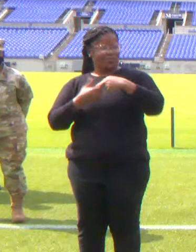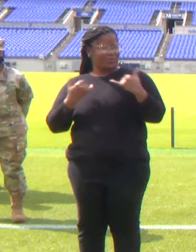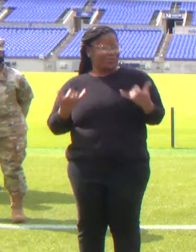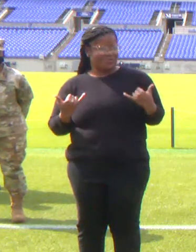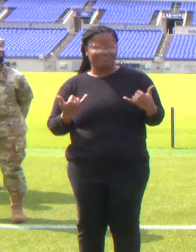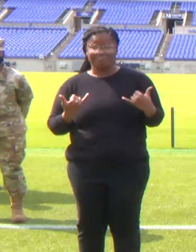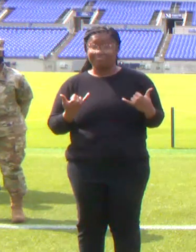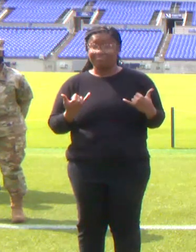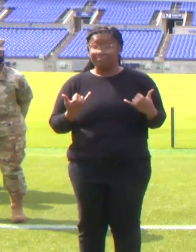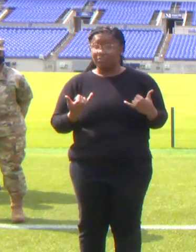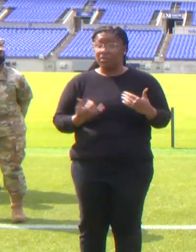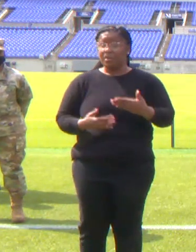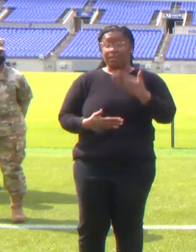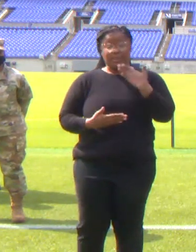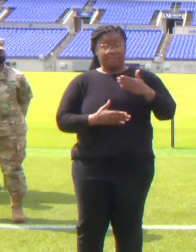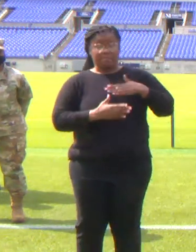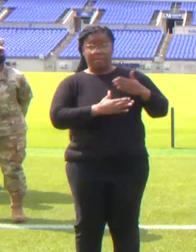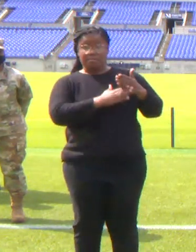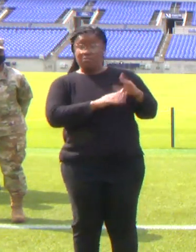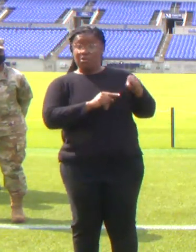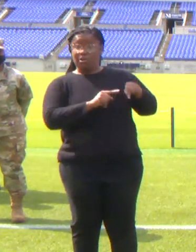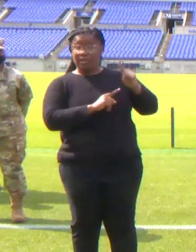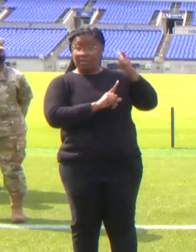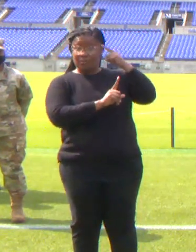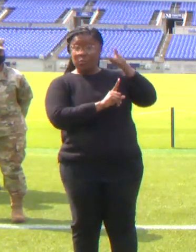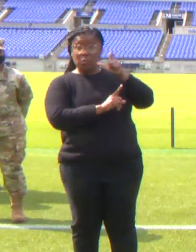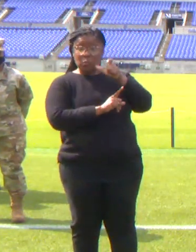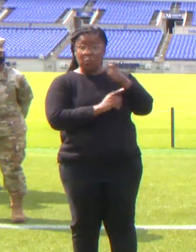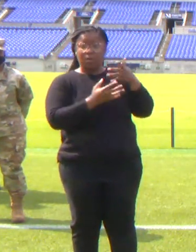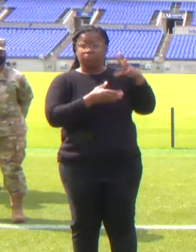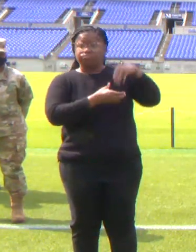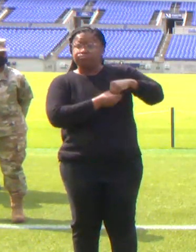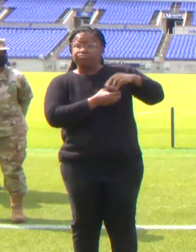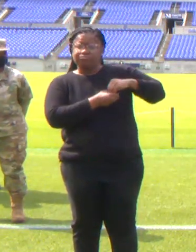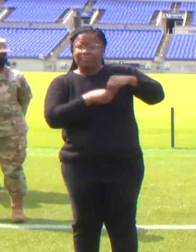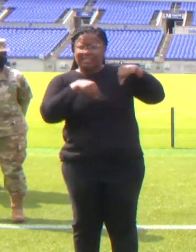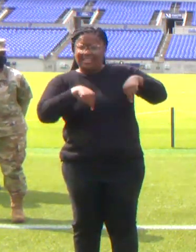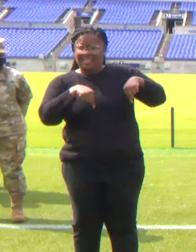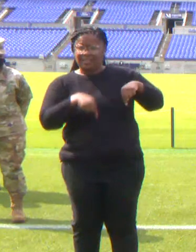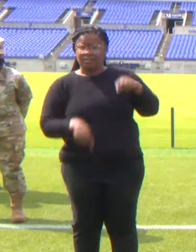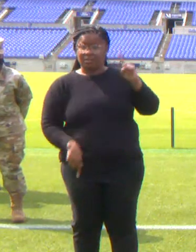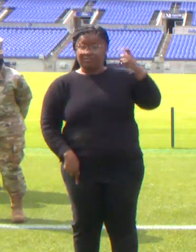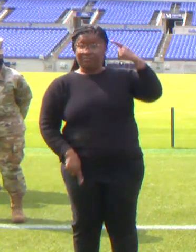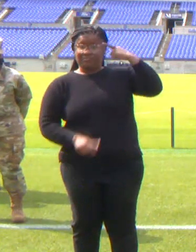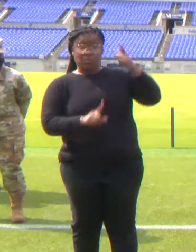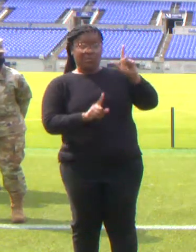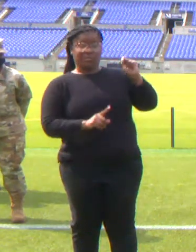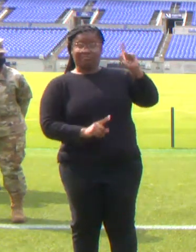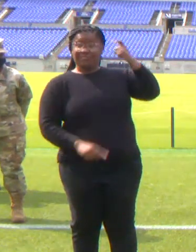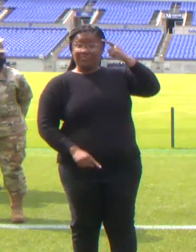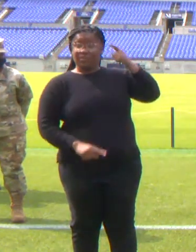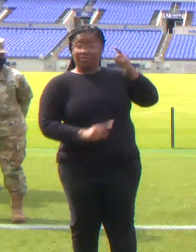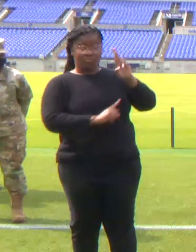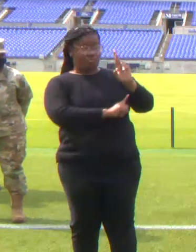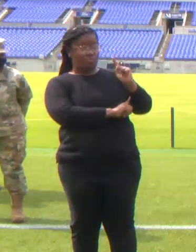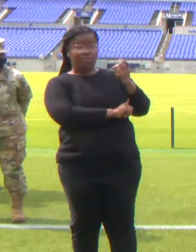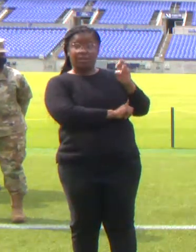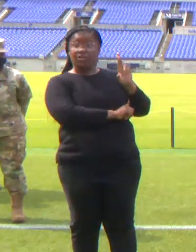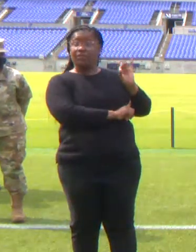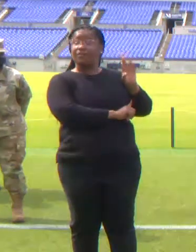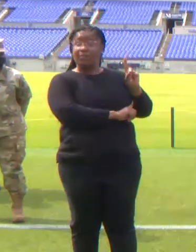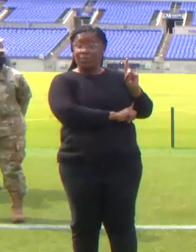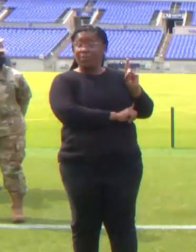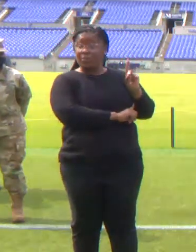in government who had a lot to do with this, Lieutenant Governor Boyd Rutherford, along with Brigadier General Janine Burkhead, who